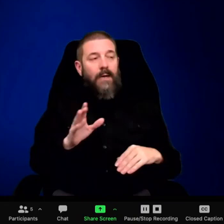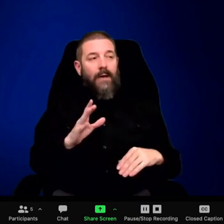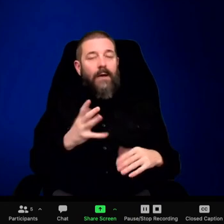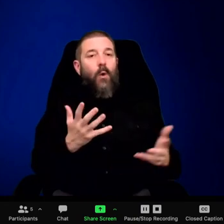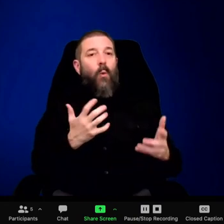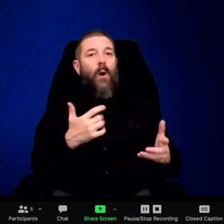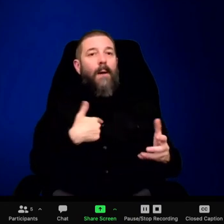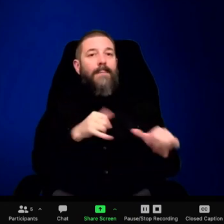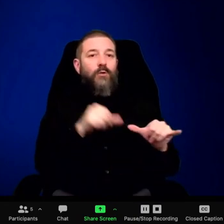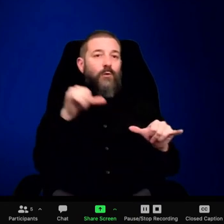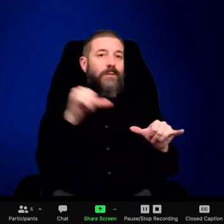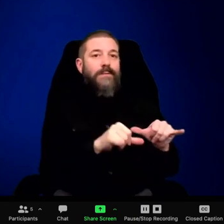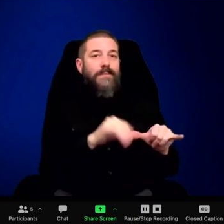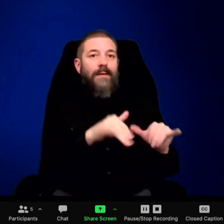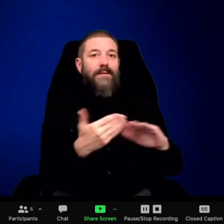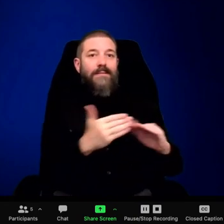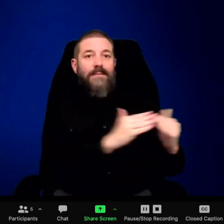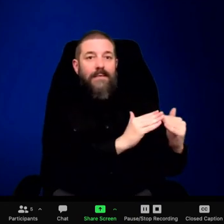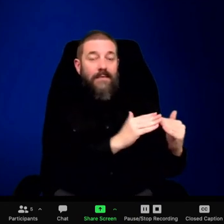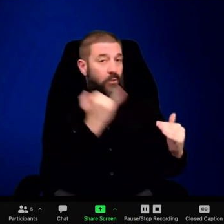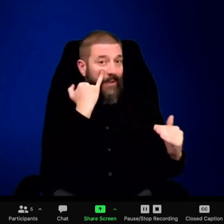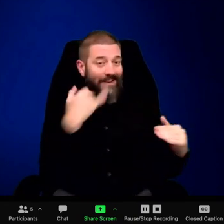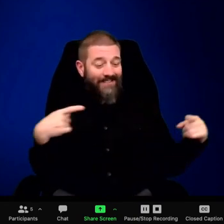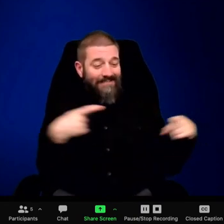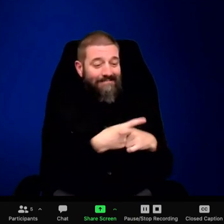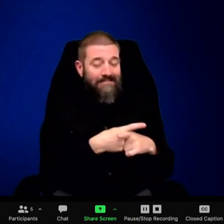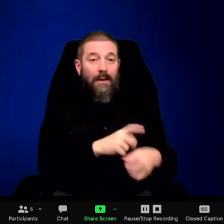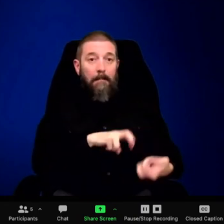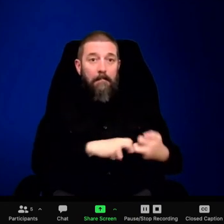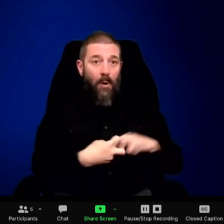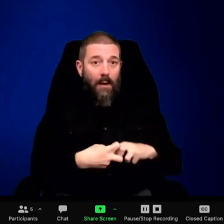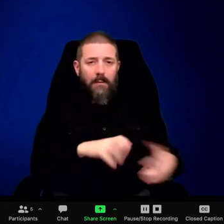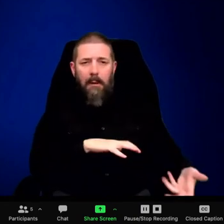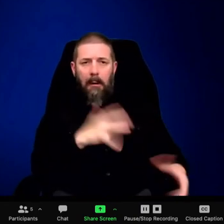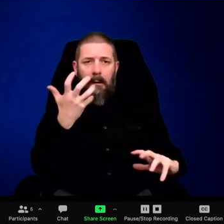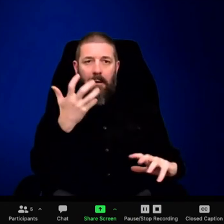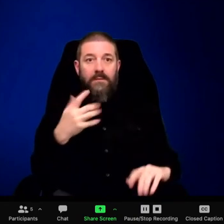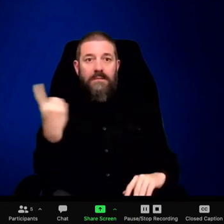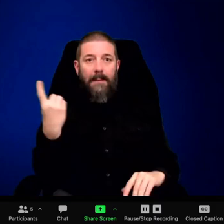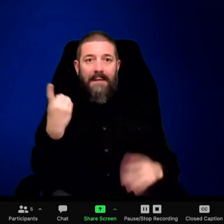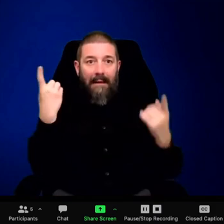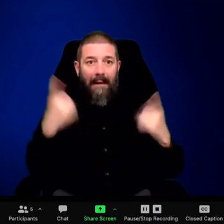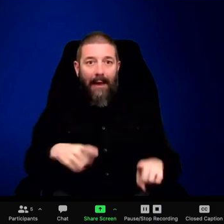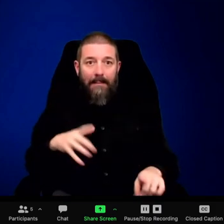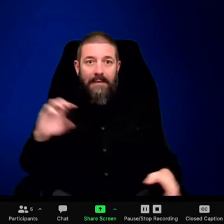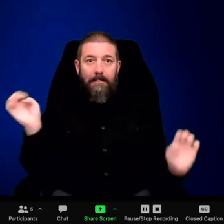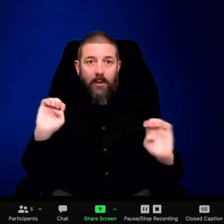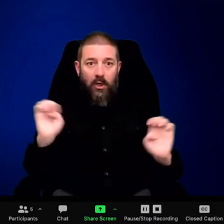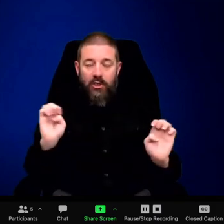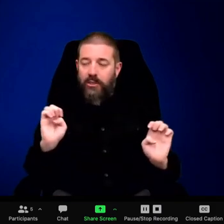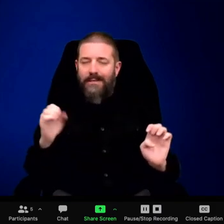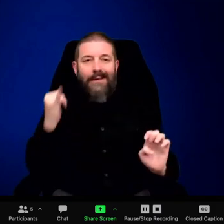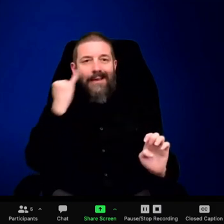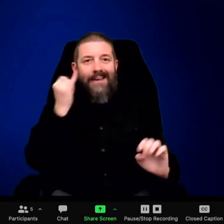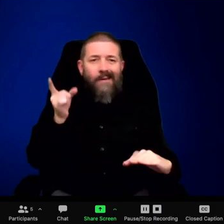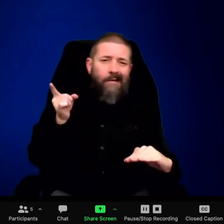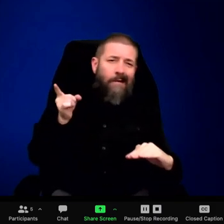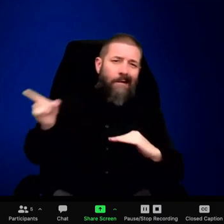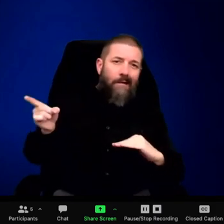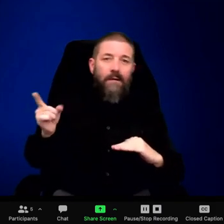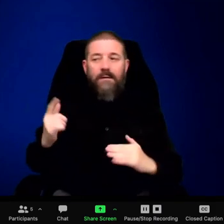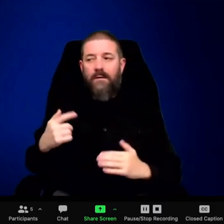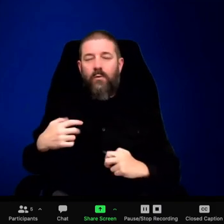was an appropriate way to finish up that streak. So my good friend, Lori